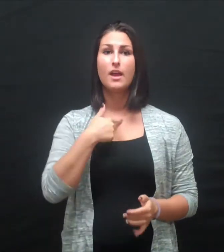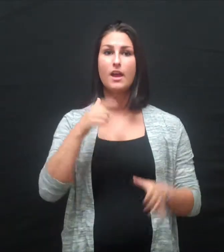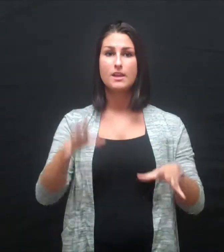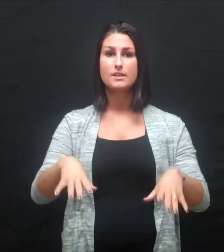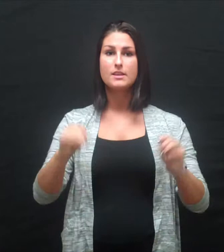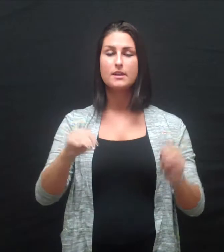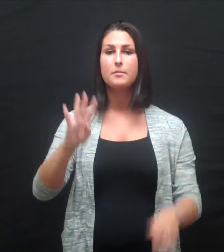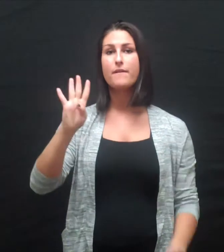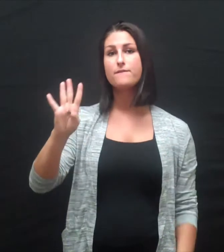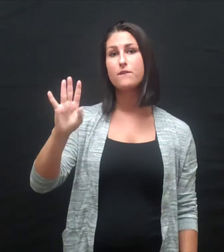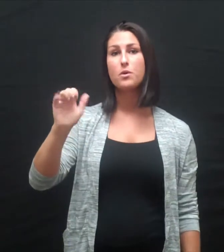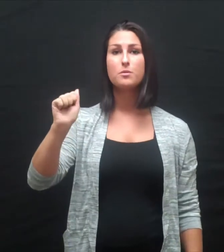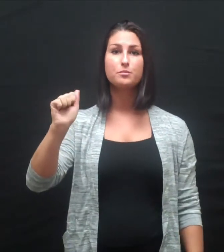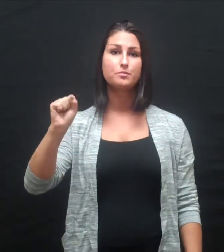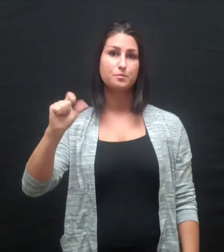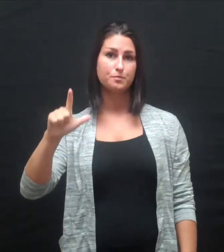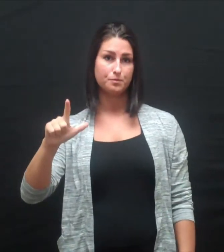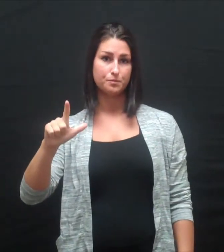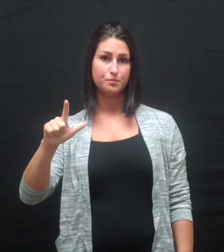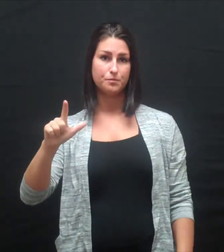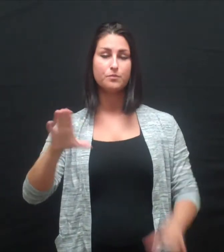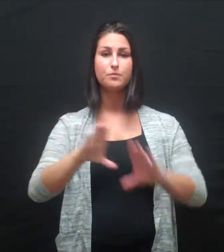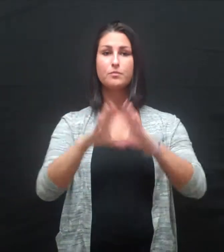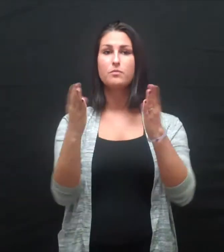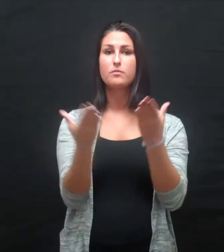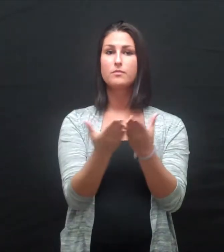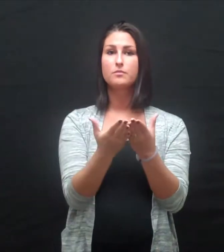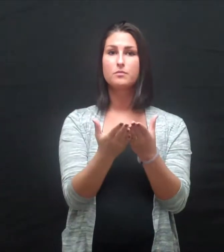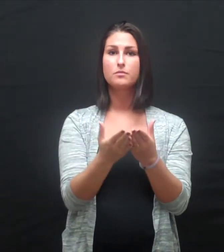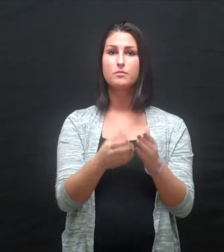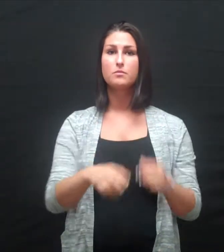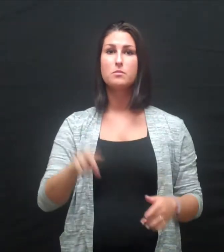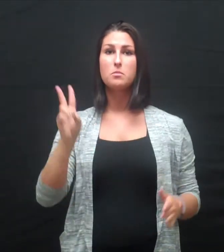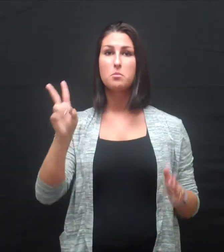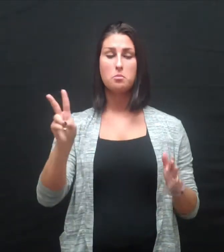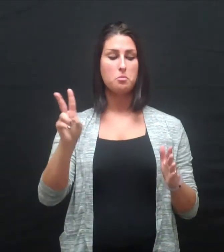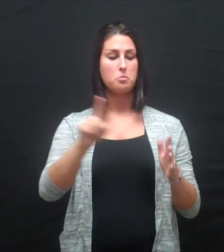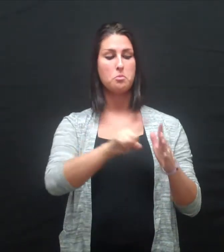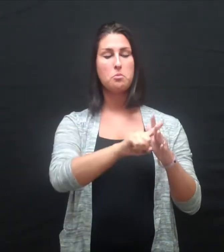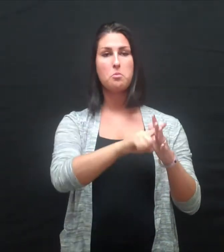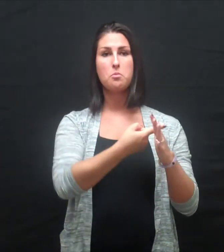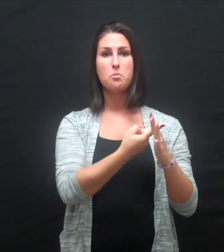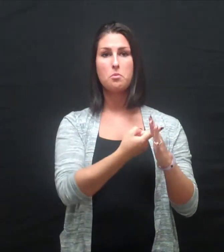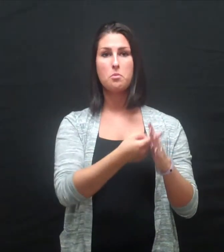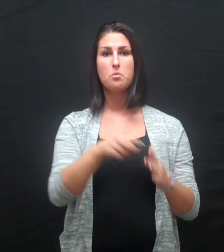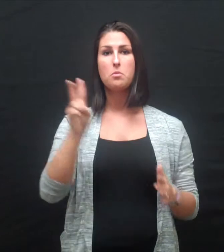I have taken four sign language classes in college, two beginning and two intermediate.